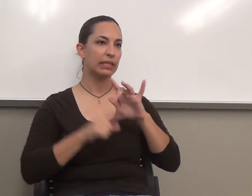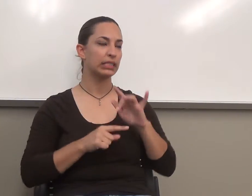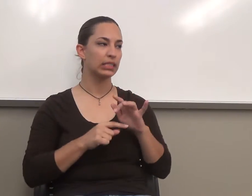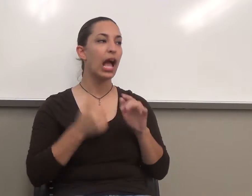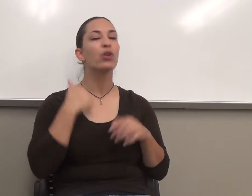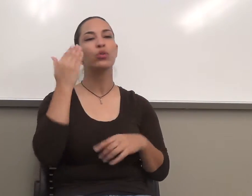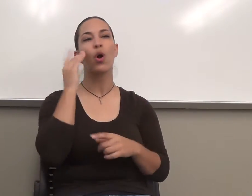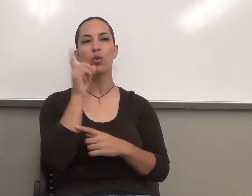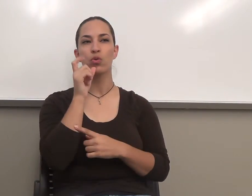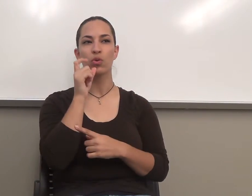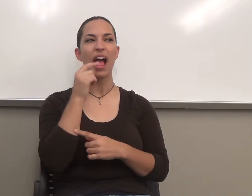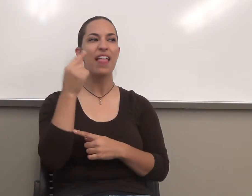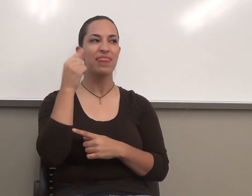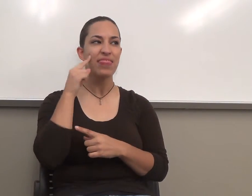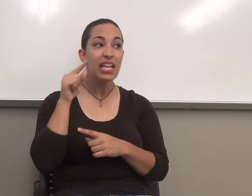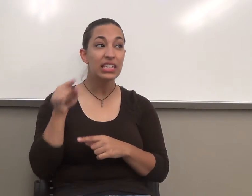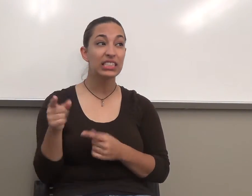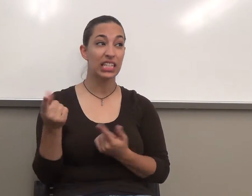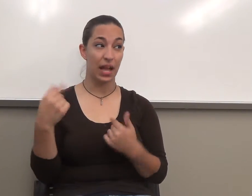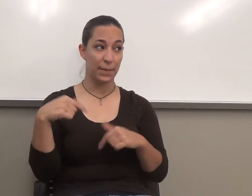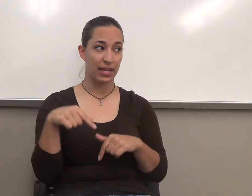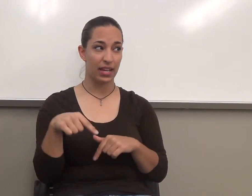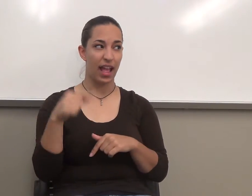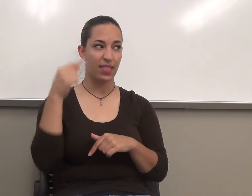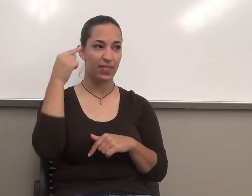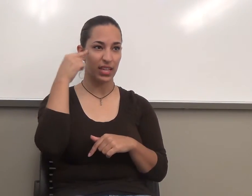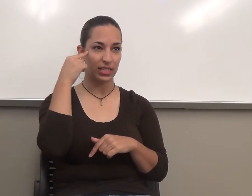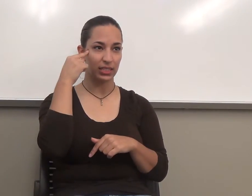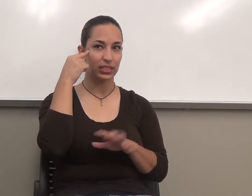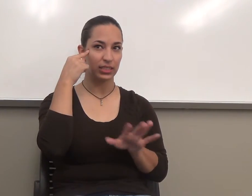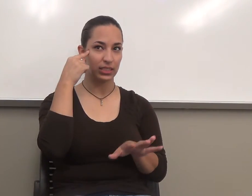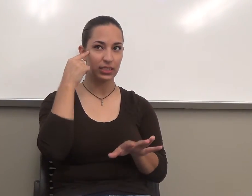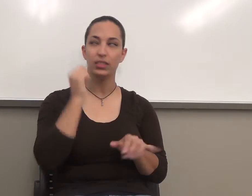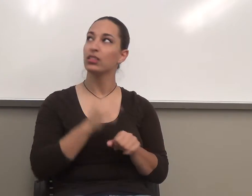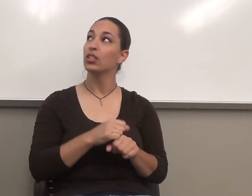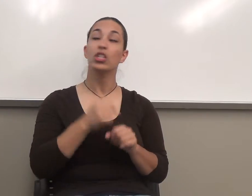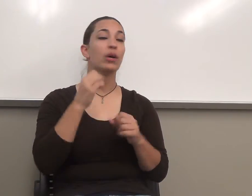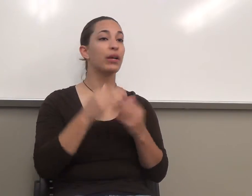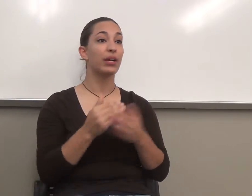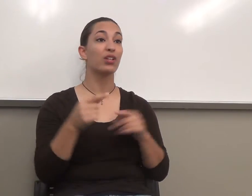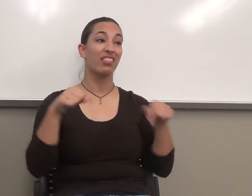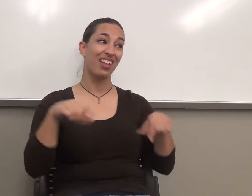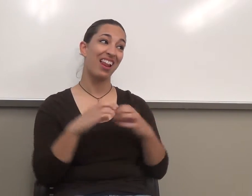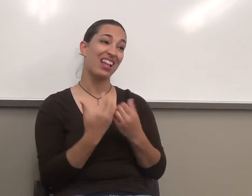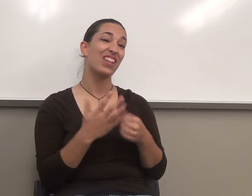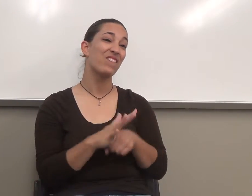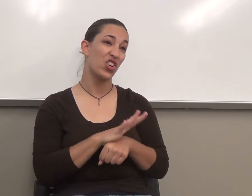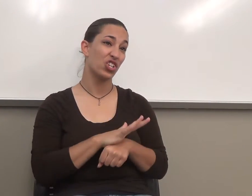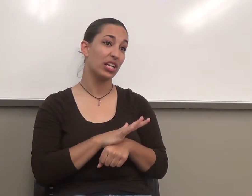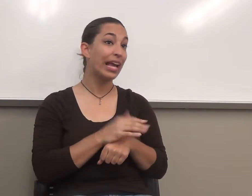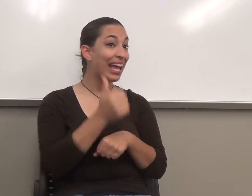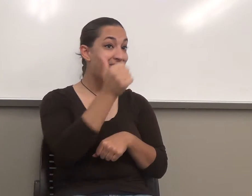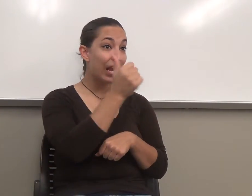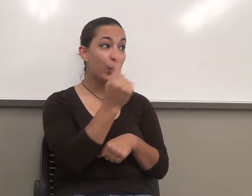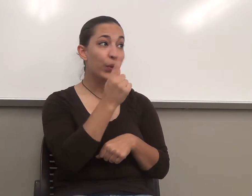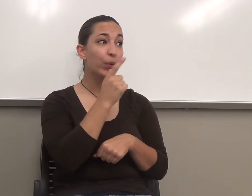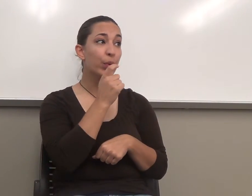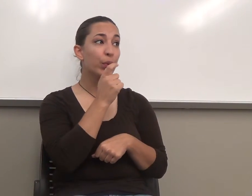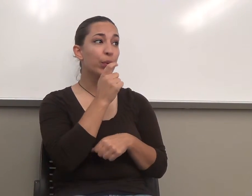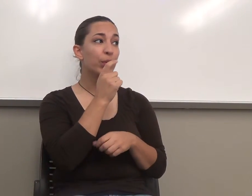And I think he's coming. Okay. So this class is full. Is there anyone who is not on the